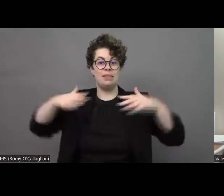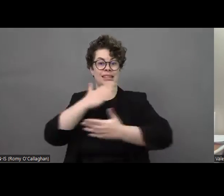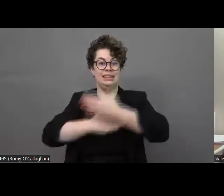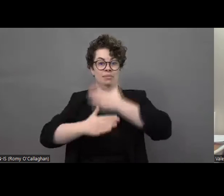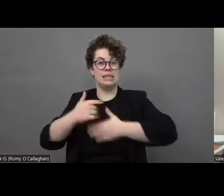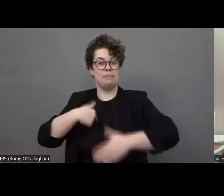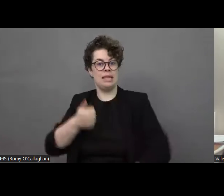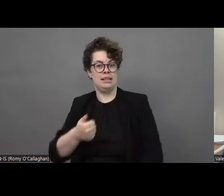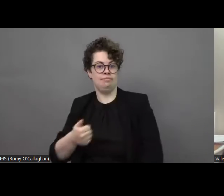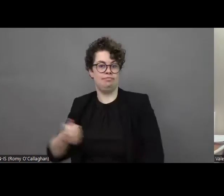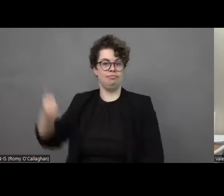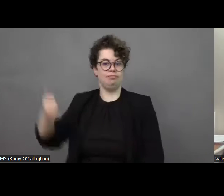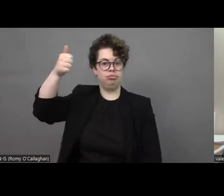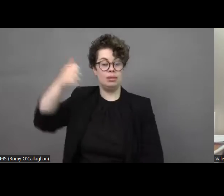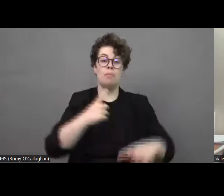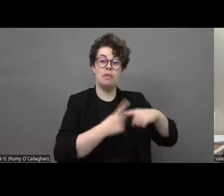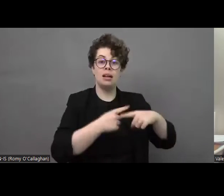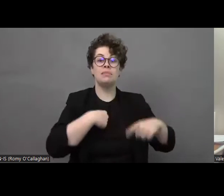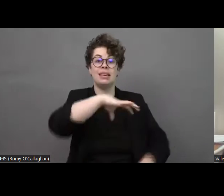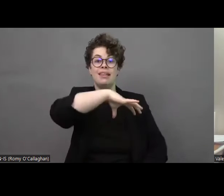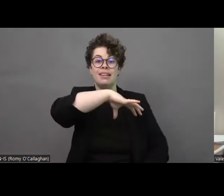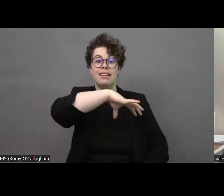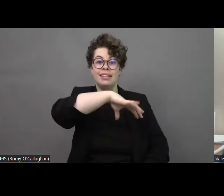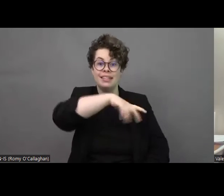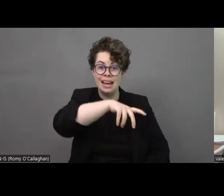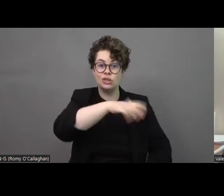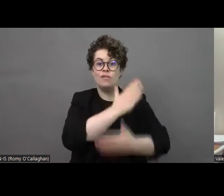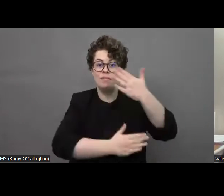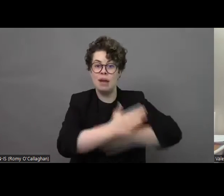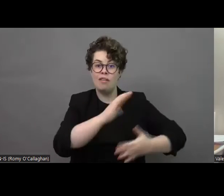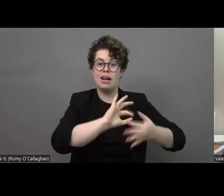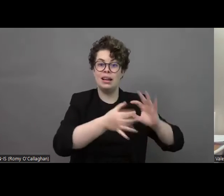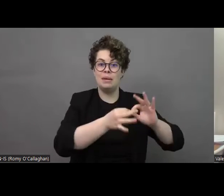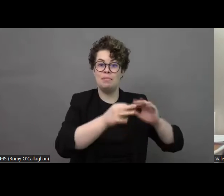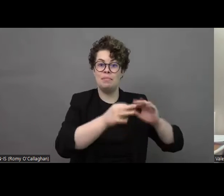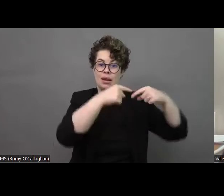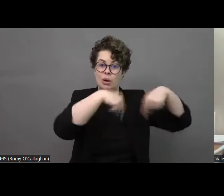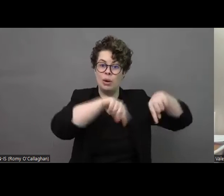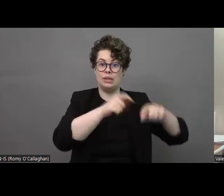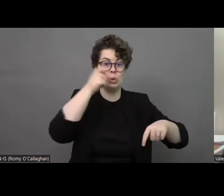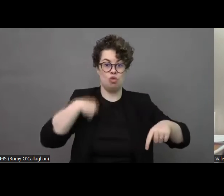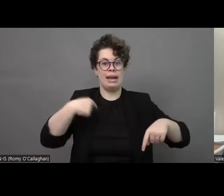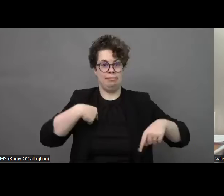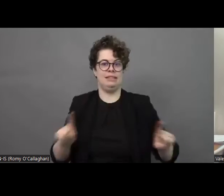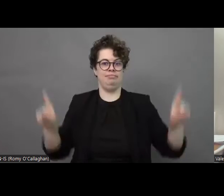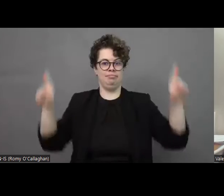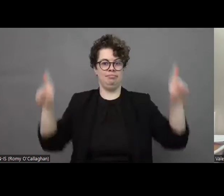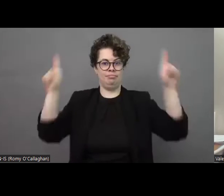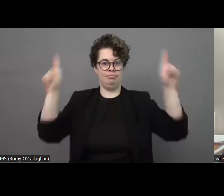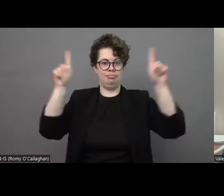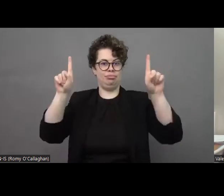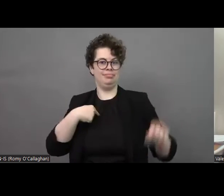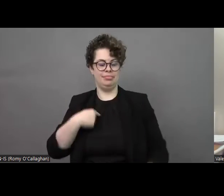but I'm also the President of the National Olympic Paralympic Committee of Ukraine. So right now I'm